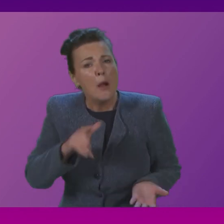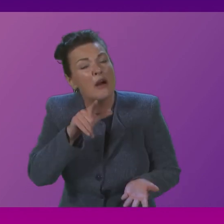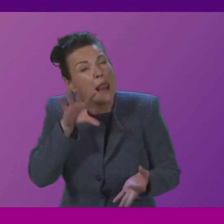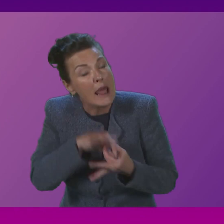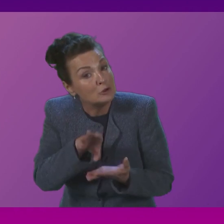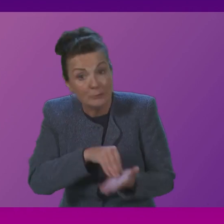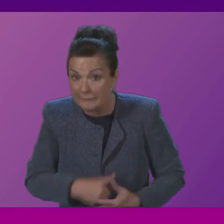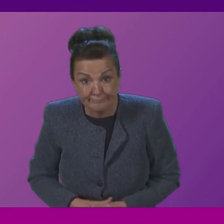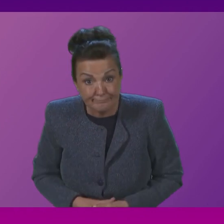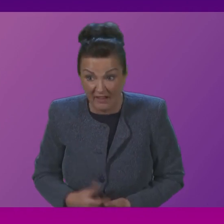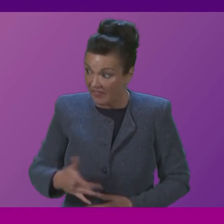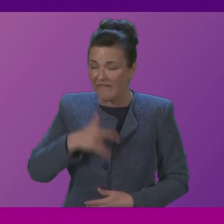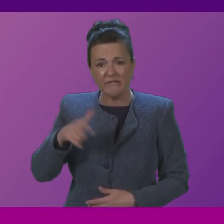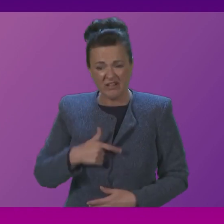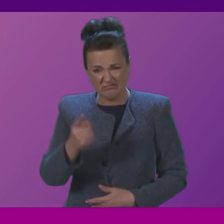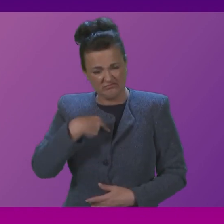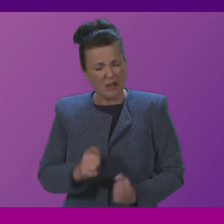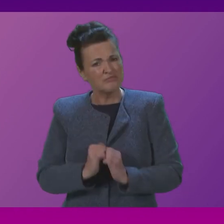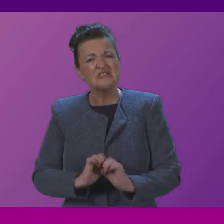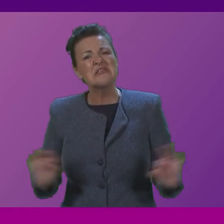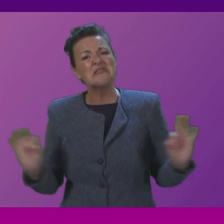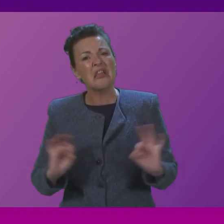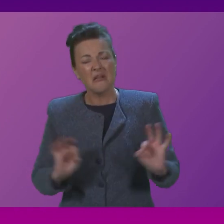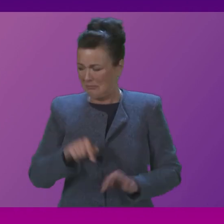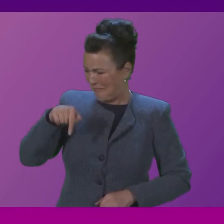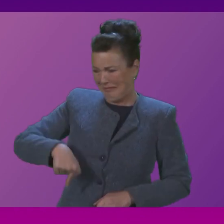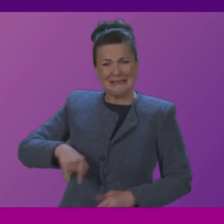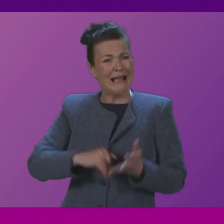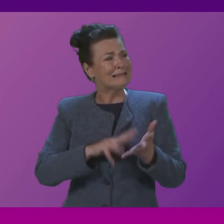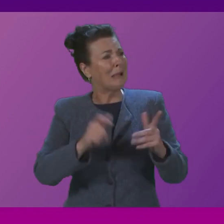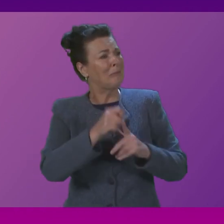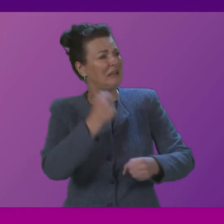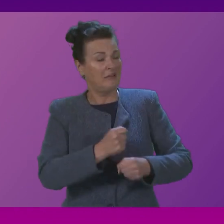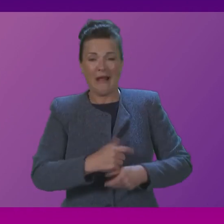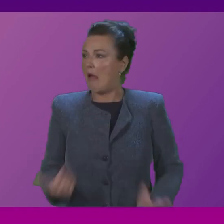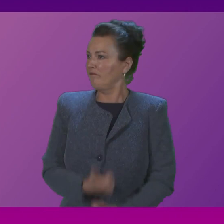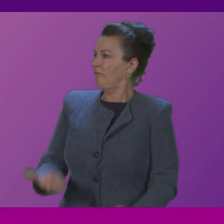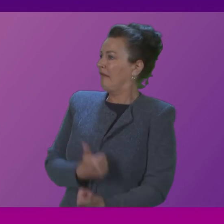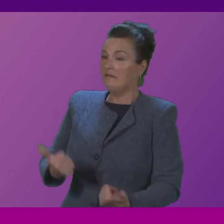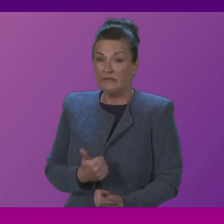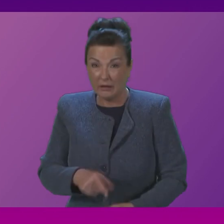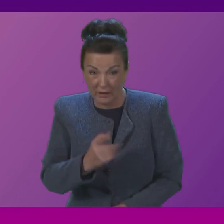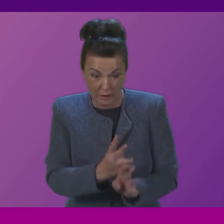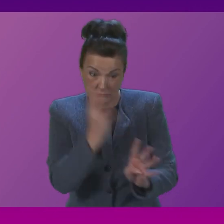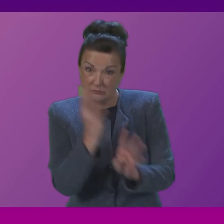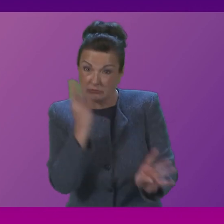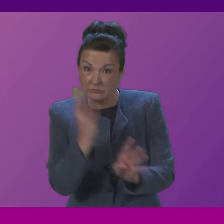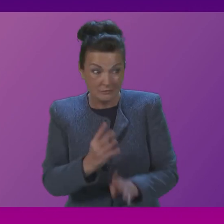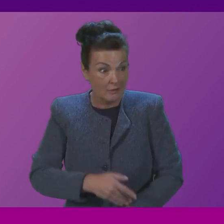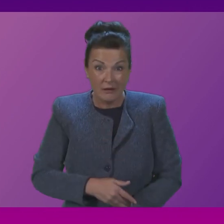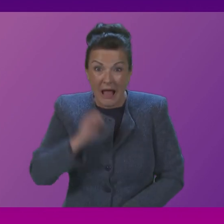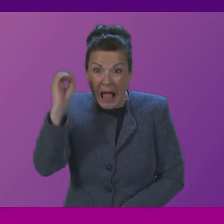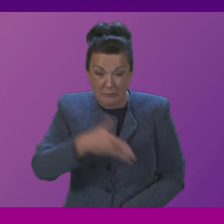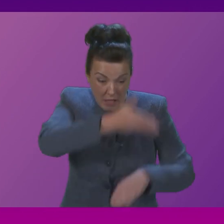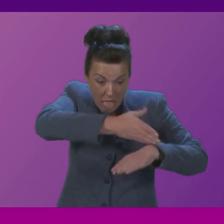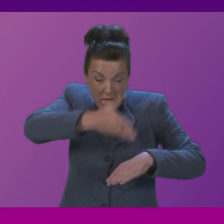-resourced for years. But this government are in denial. Growing queues at A&Es for treatment, ambulances off the road for hours trying to